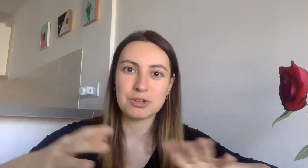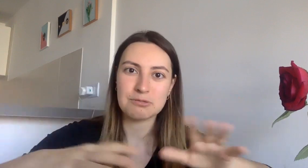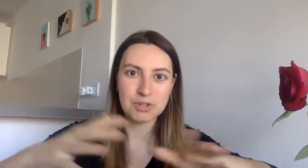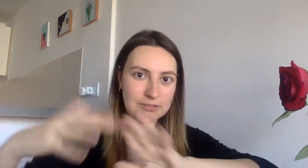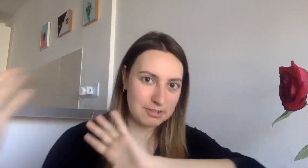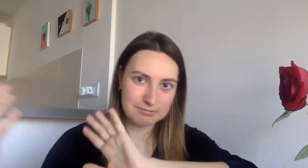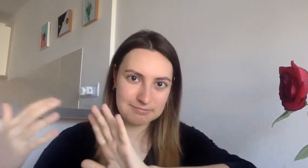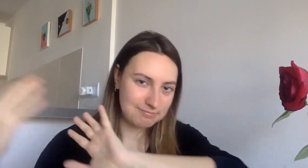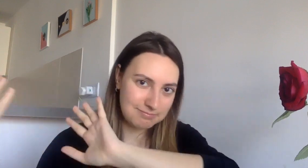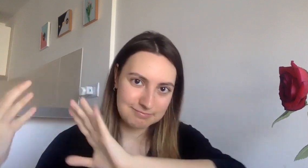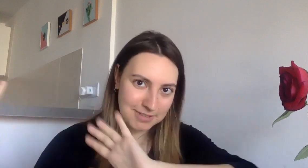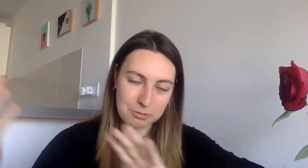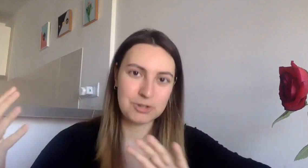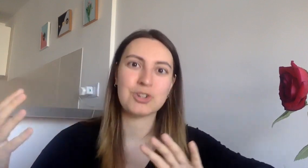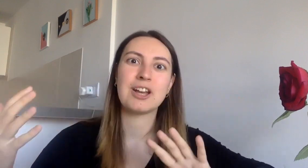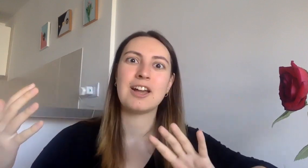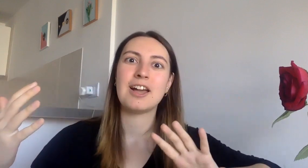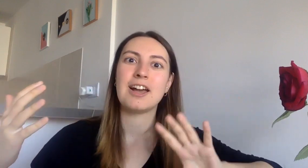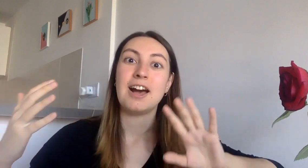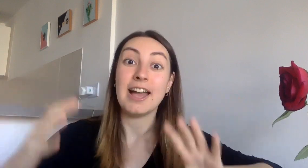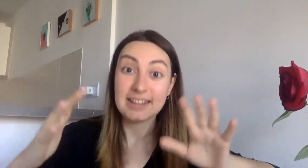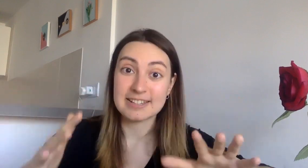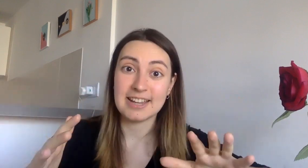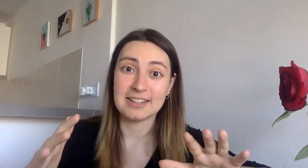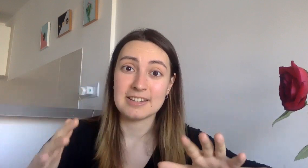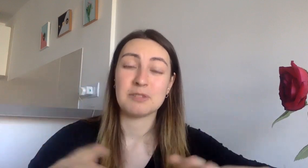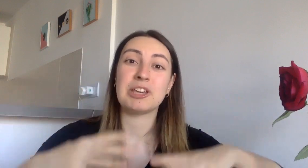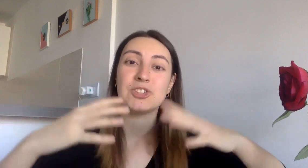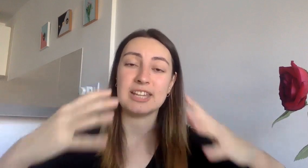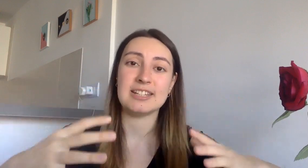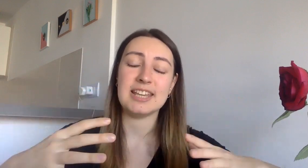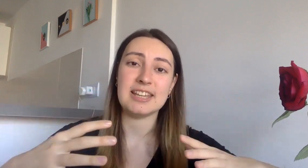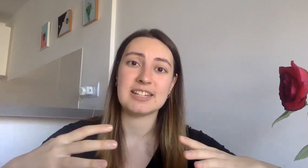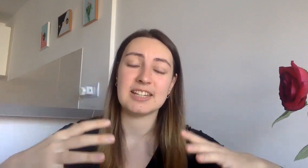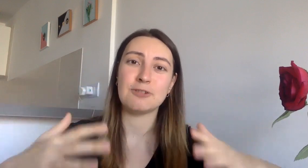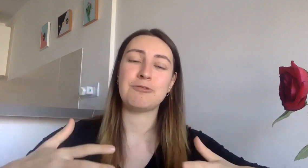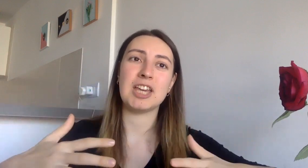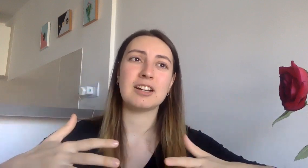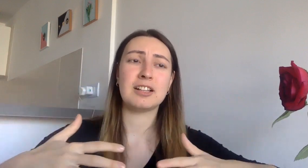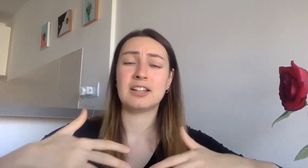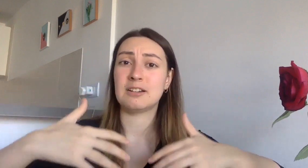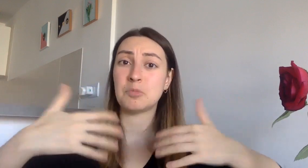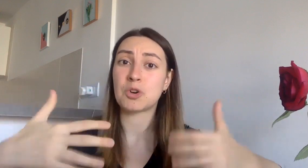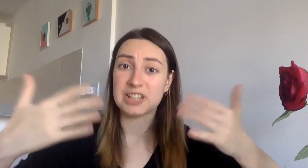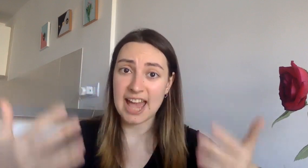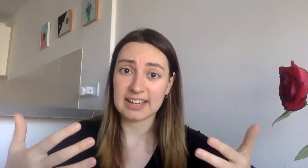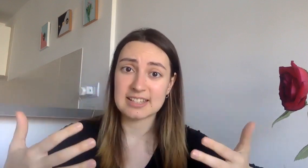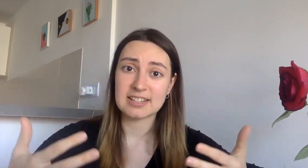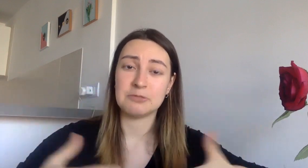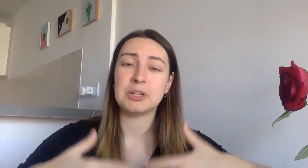whichever language i understand because indeed you feel more relaxed and when